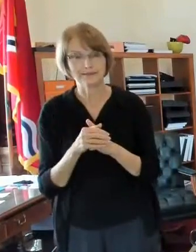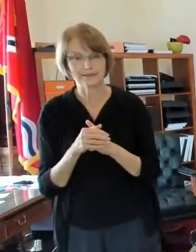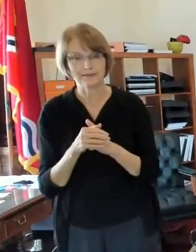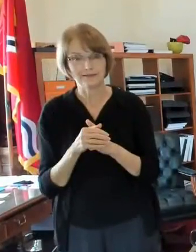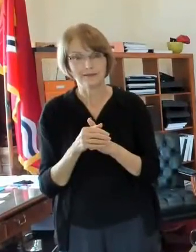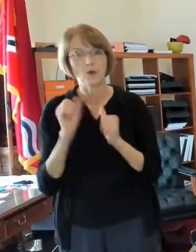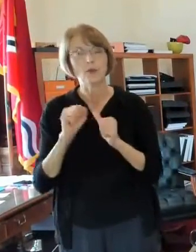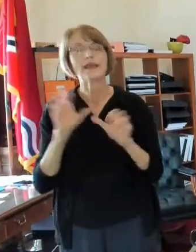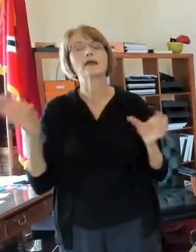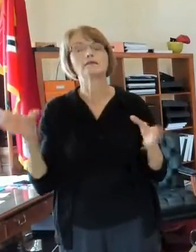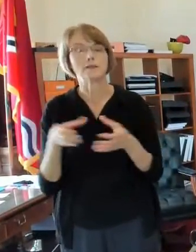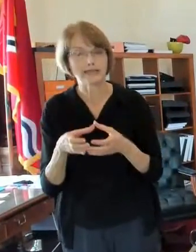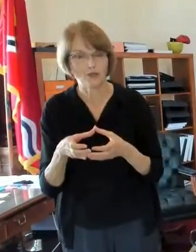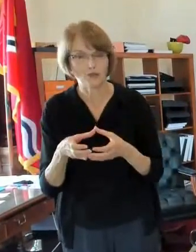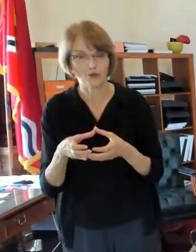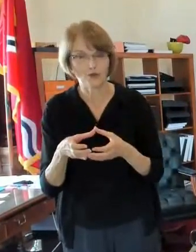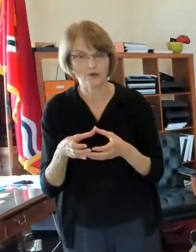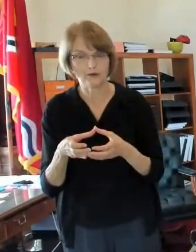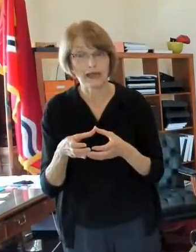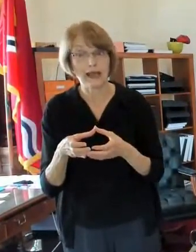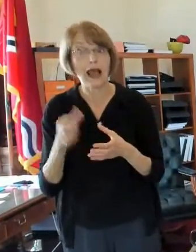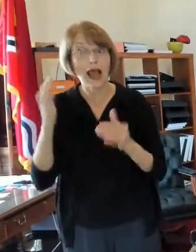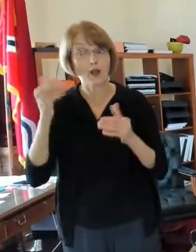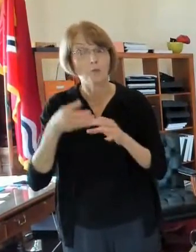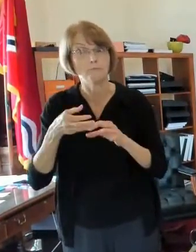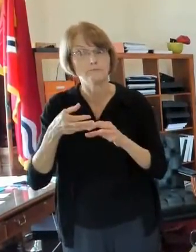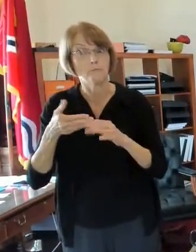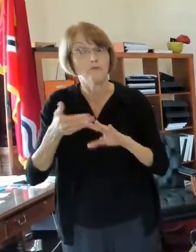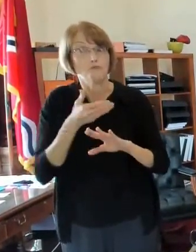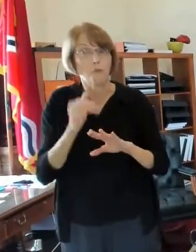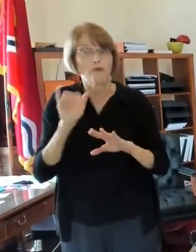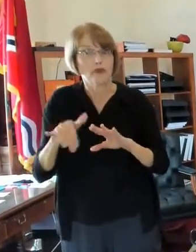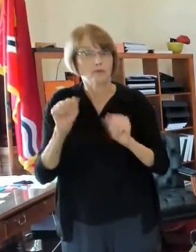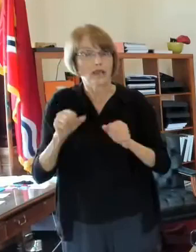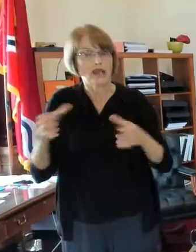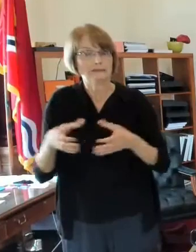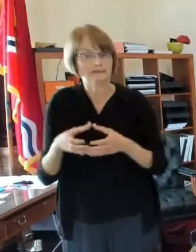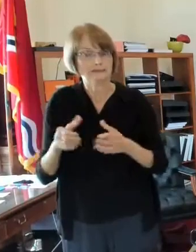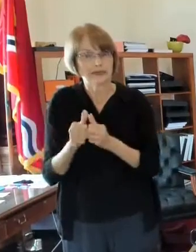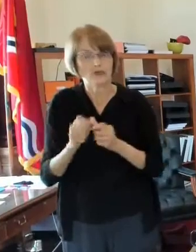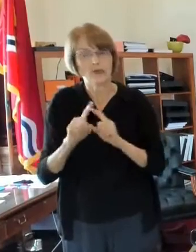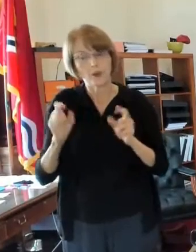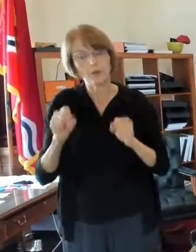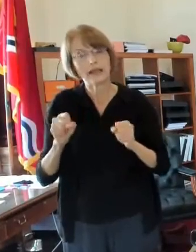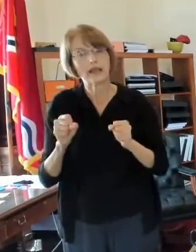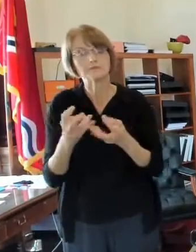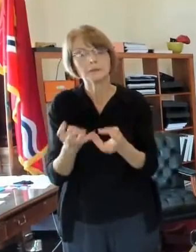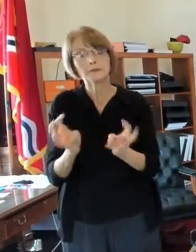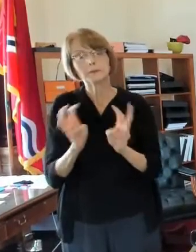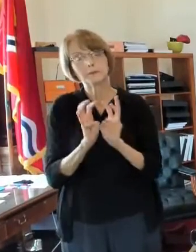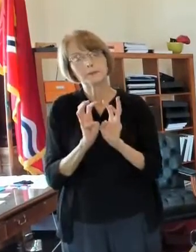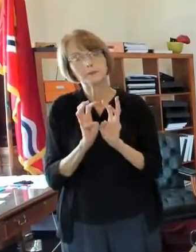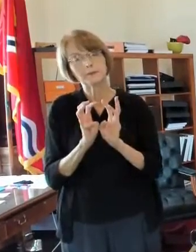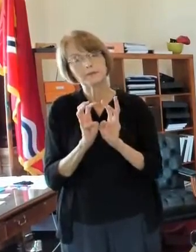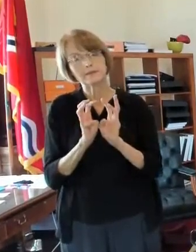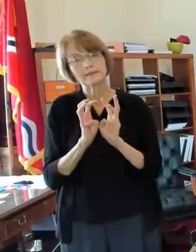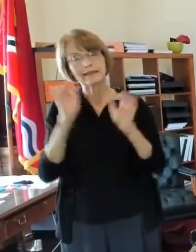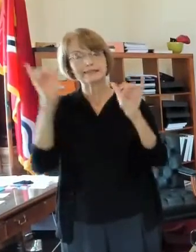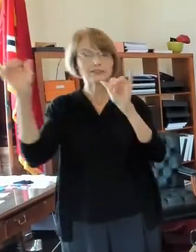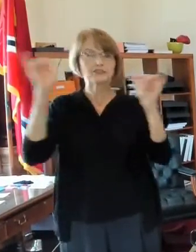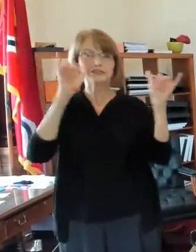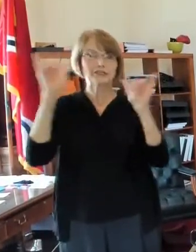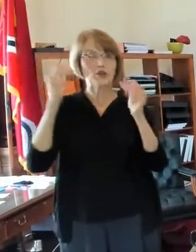be able to come back together hope it's much sooner than that by the way but we'll all be able to cheer on our our new team